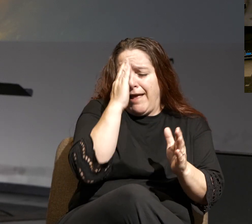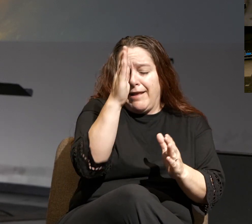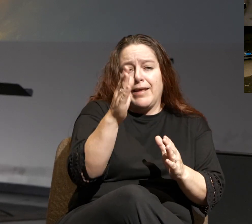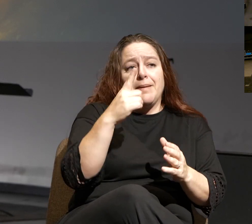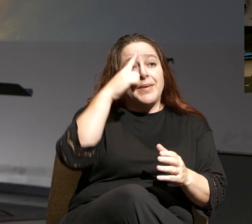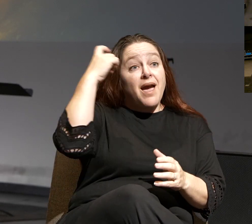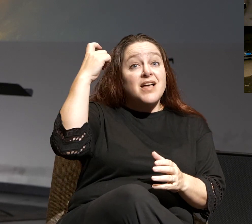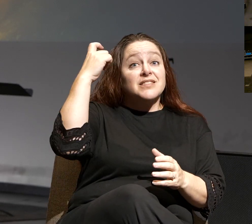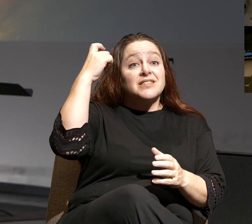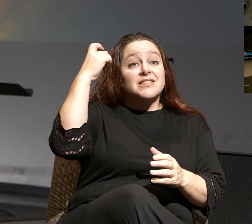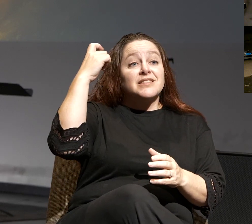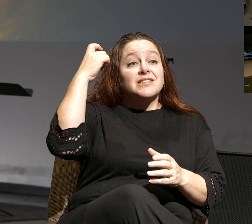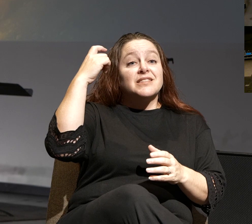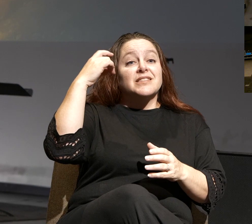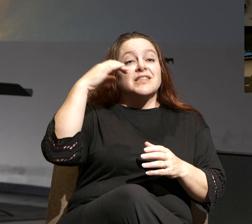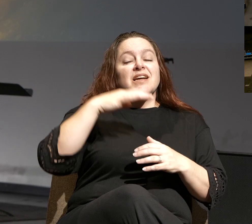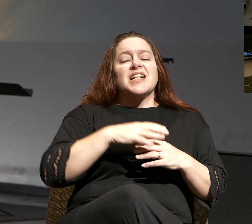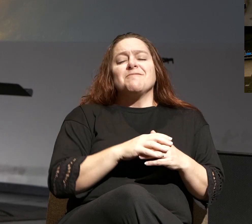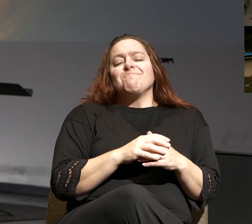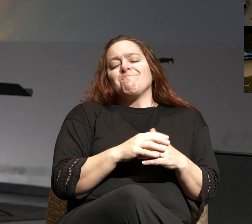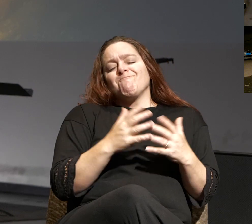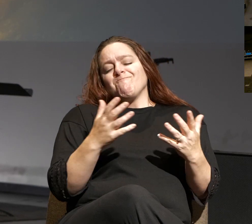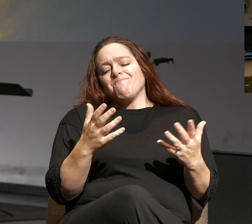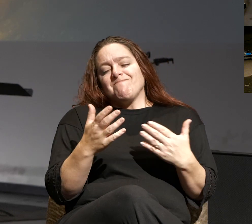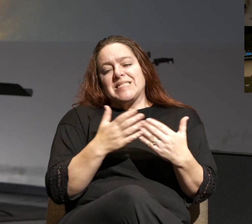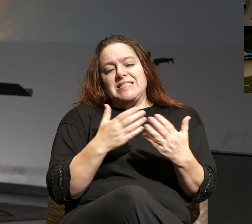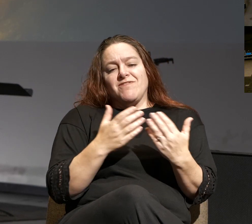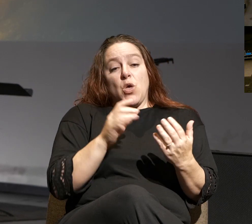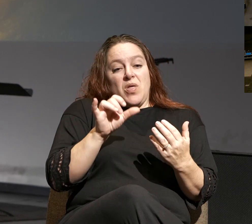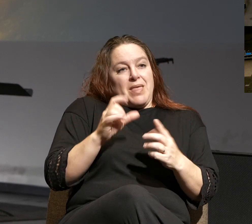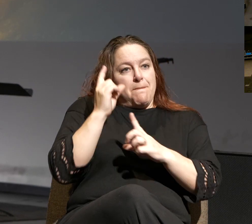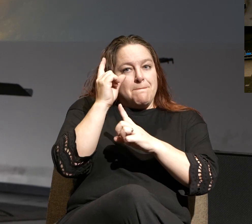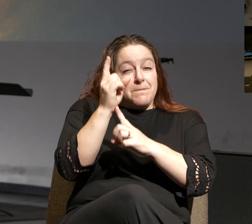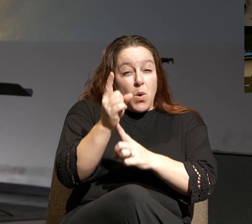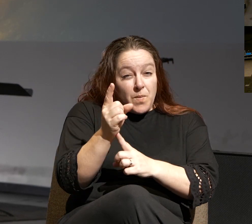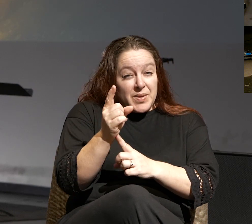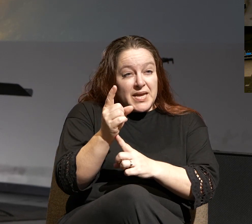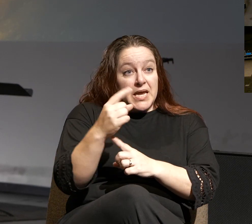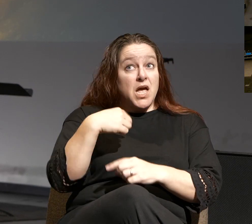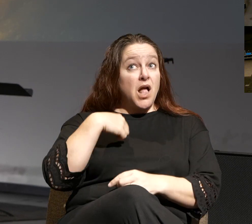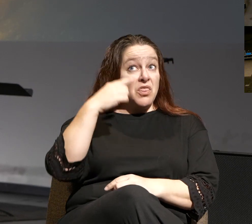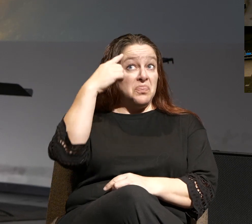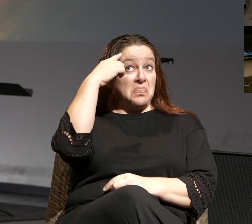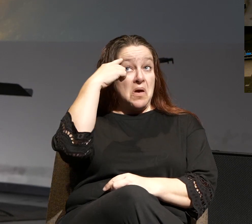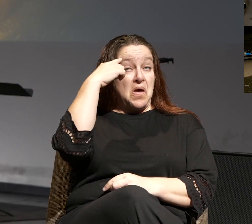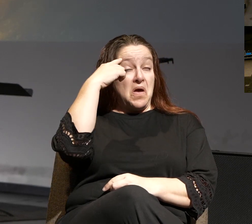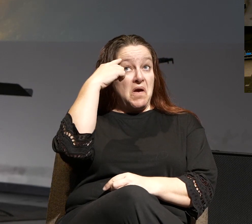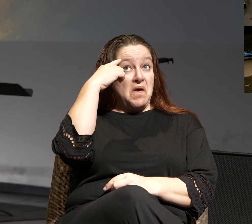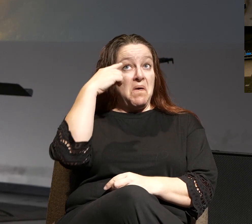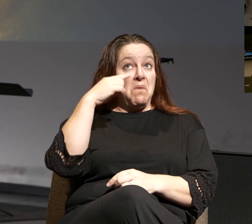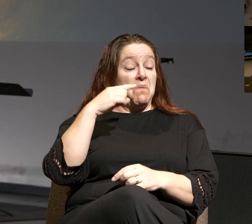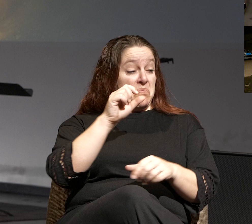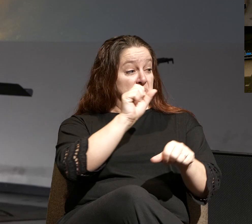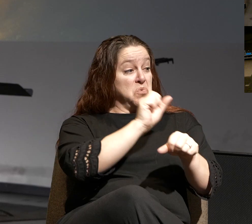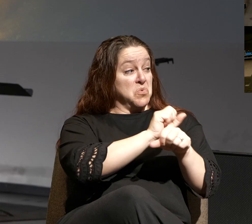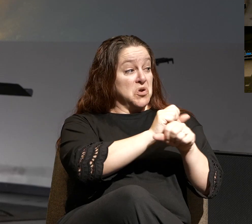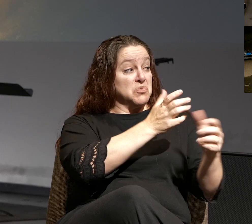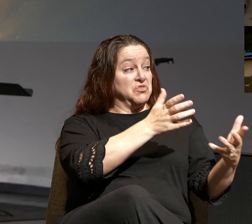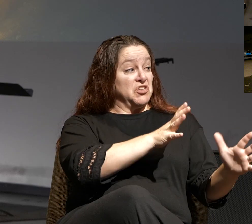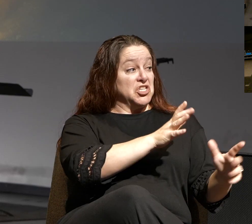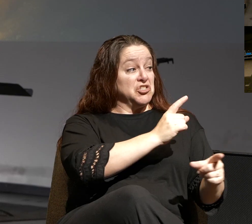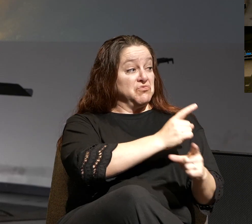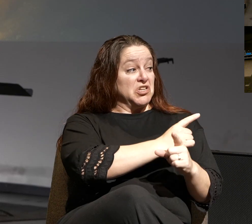even though in the moment I thought all the work was done